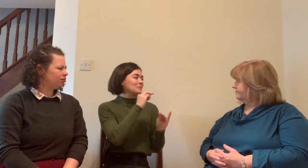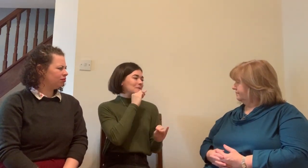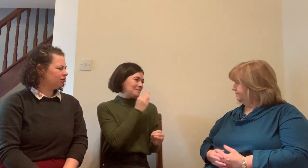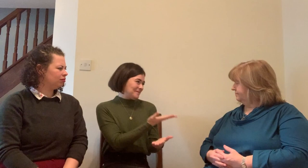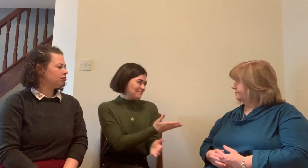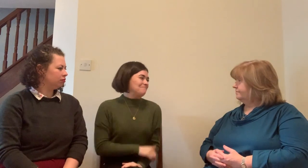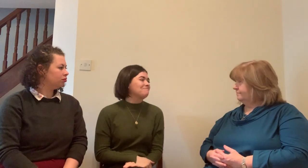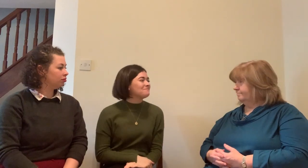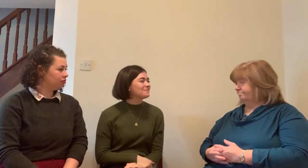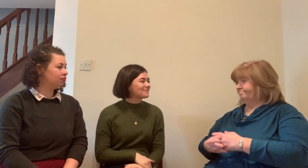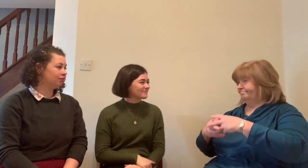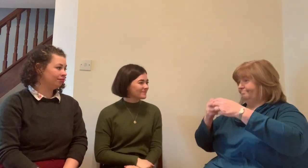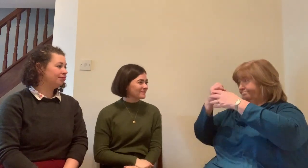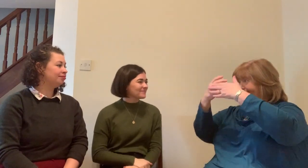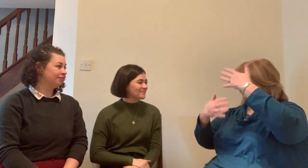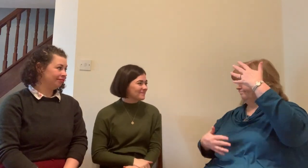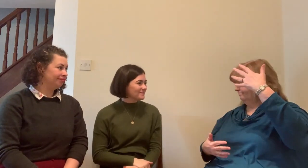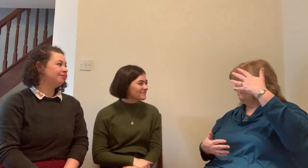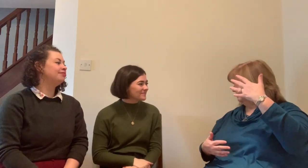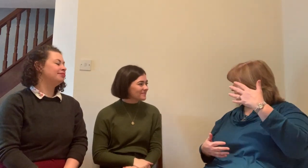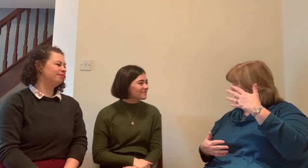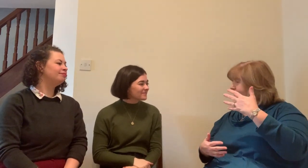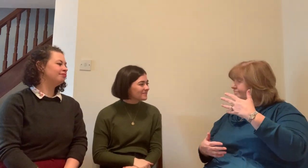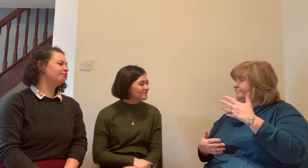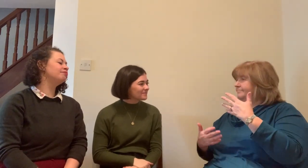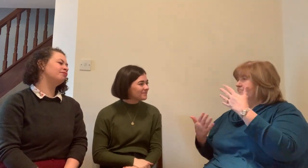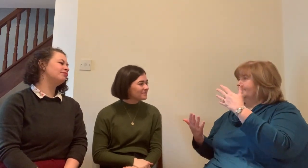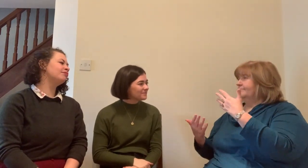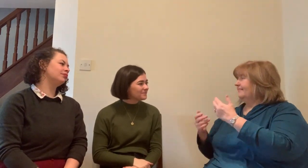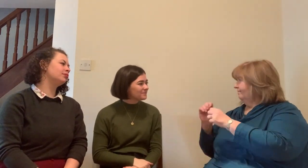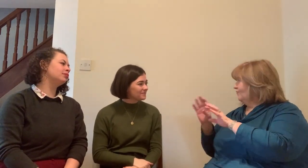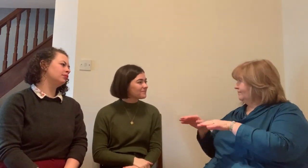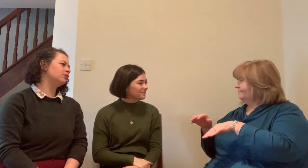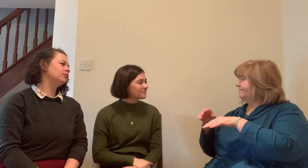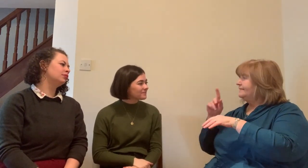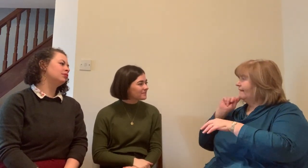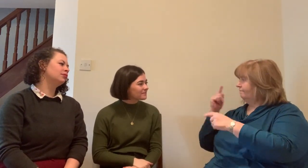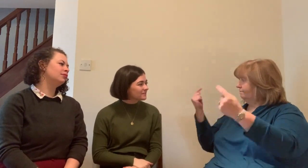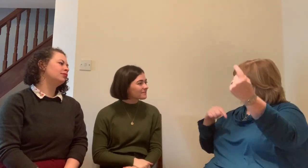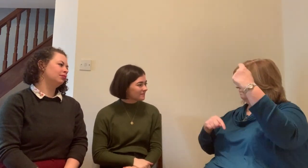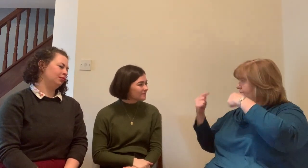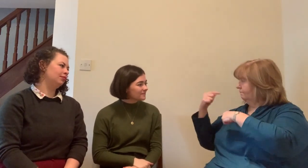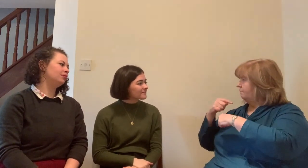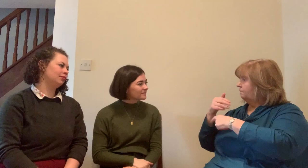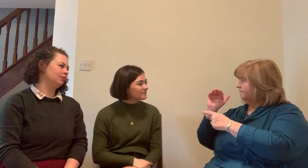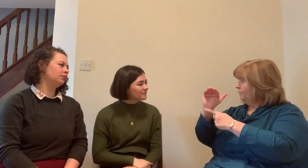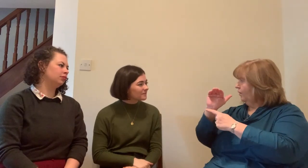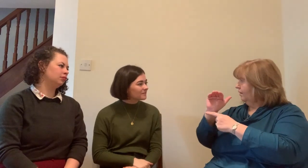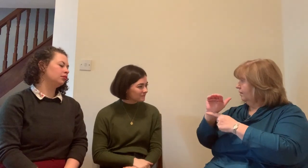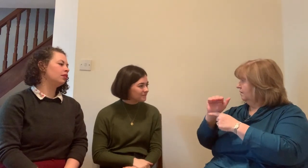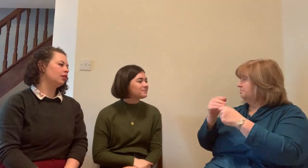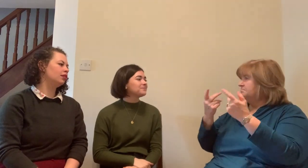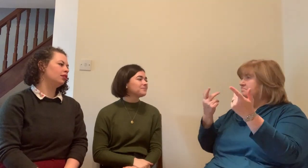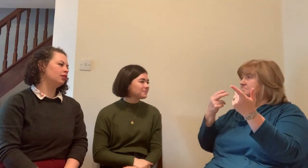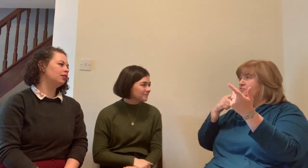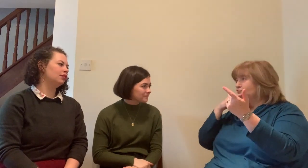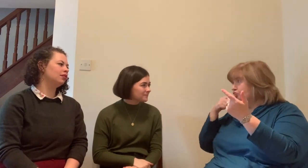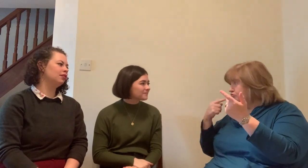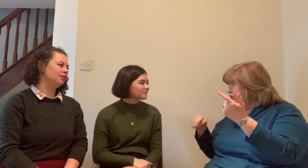somebody come from America. I was quite lucky that I lived in America for seven years would have an understanding and a familiarity with ASL and so I would then